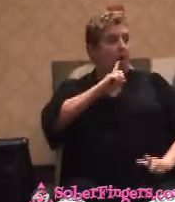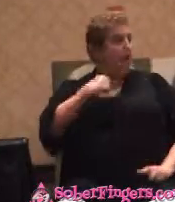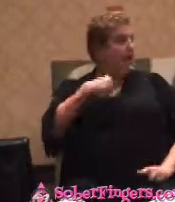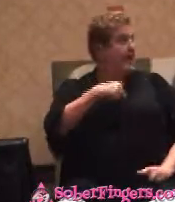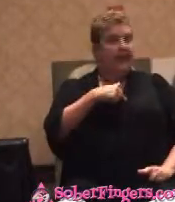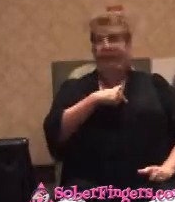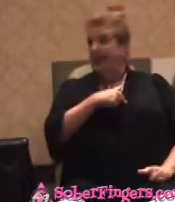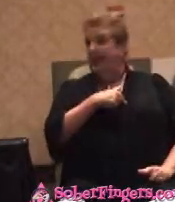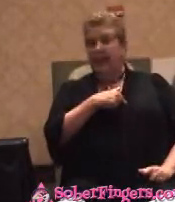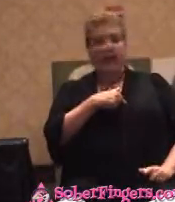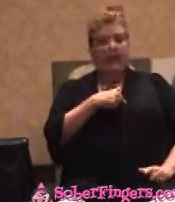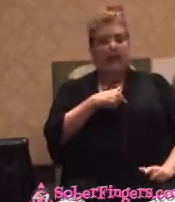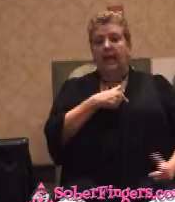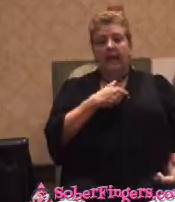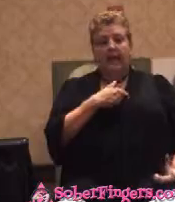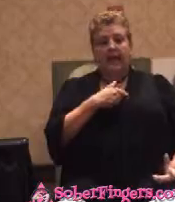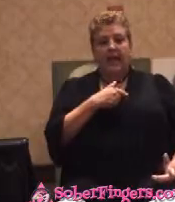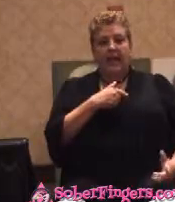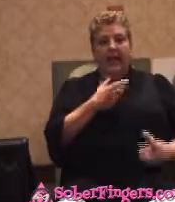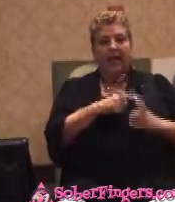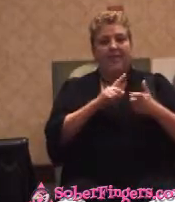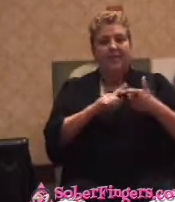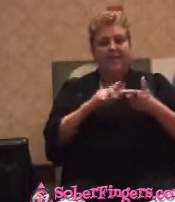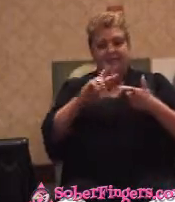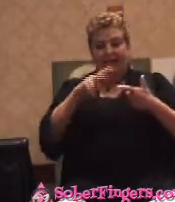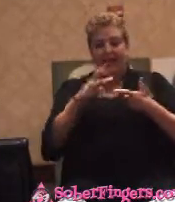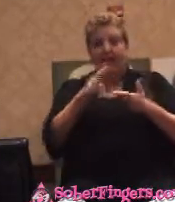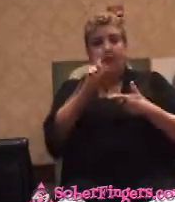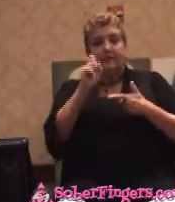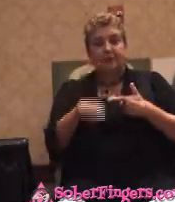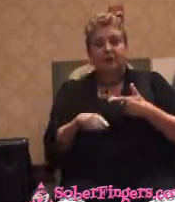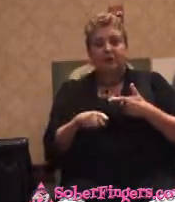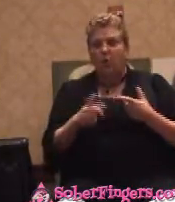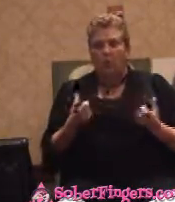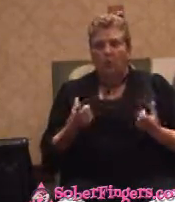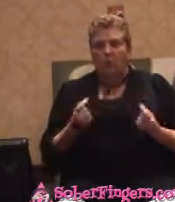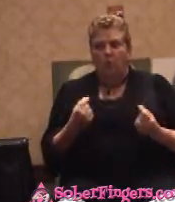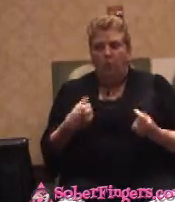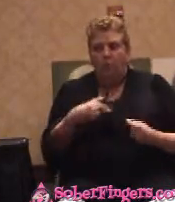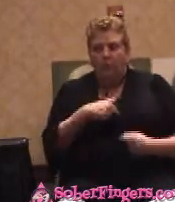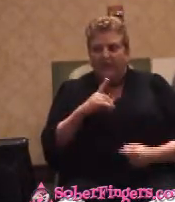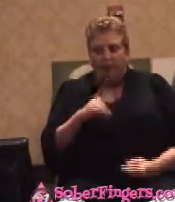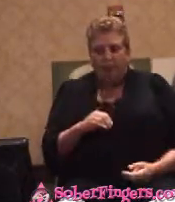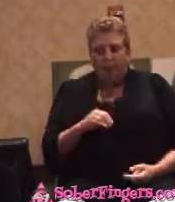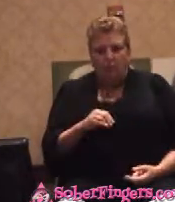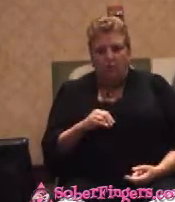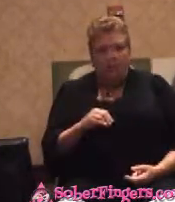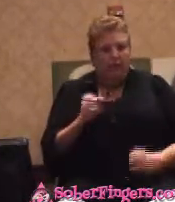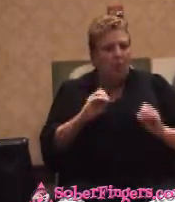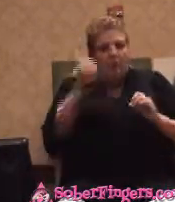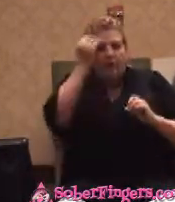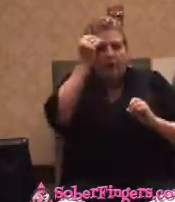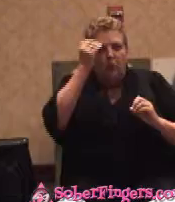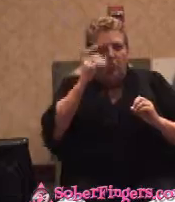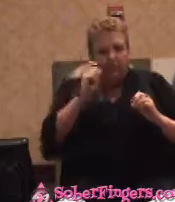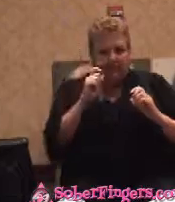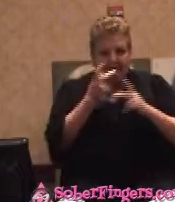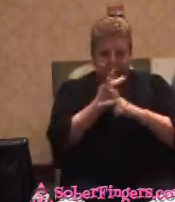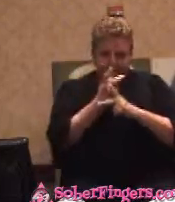Followed closely by, what did we do? Ain't nobody had the answer? We had to piece together the information until following them, we got some